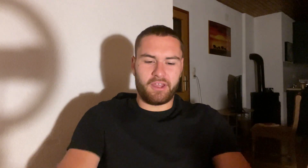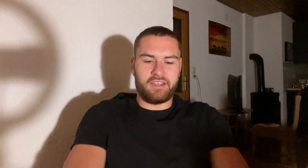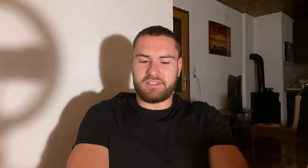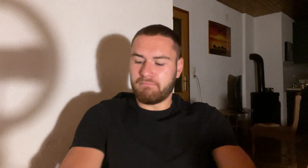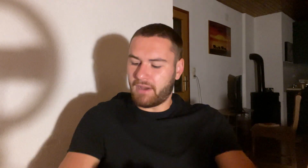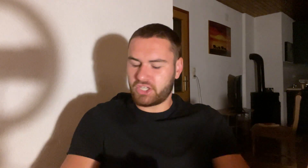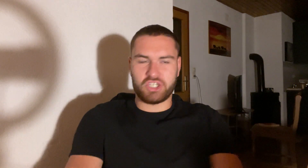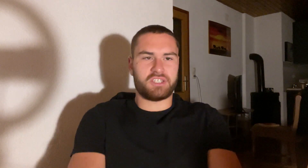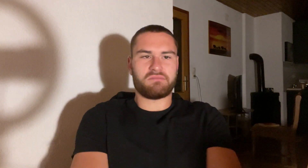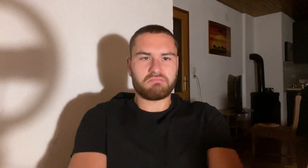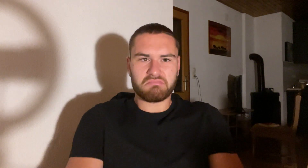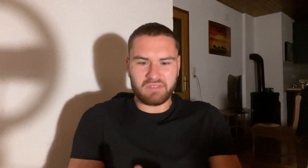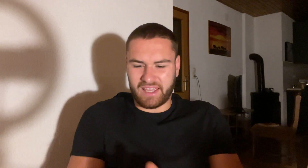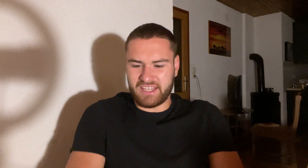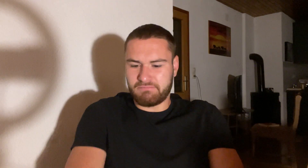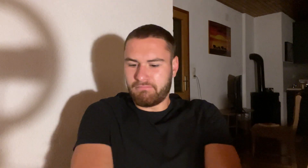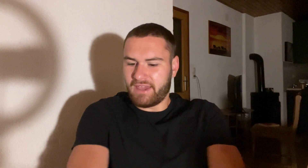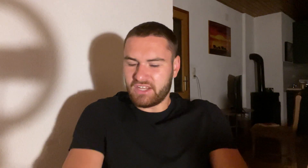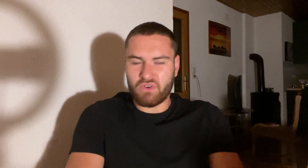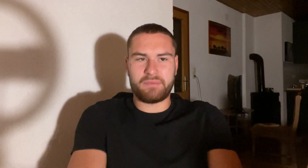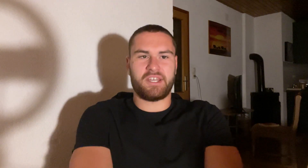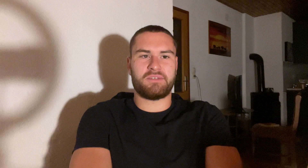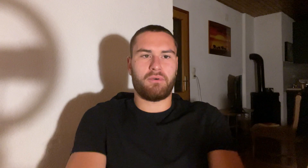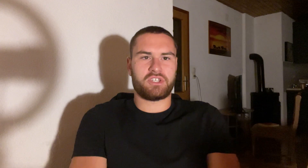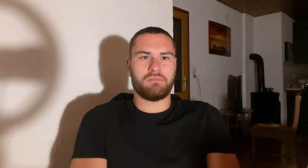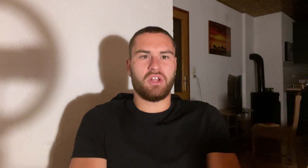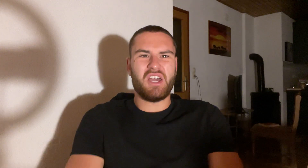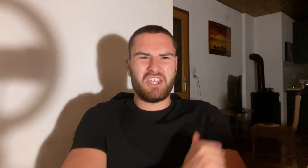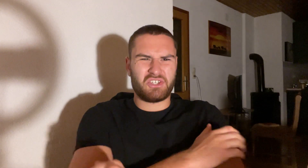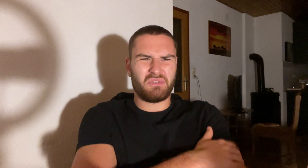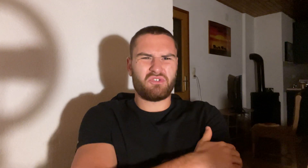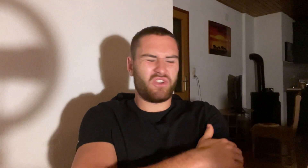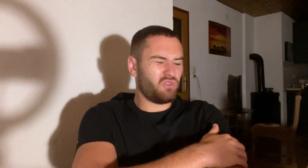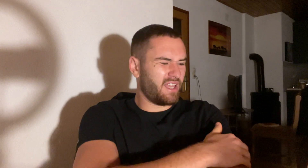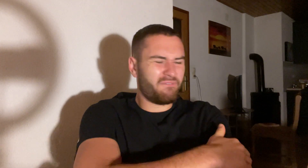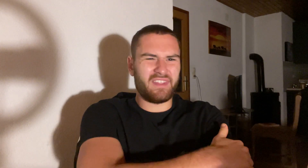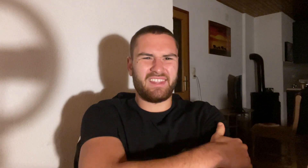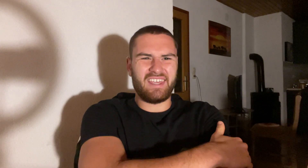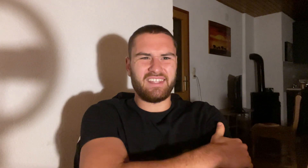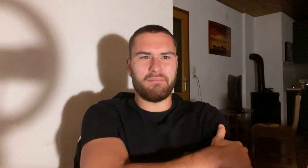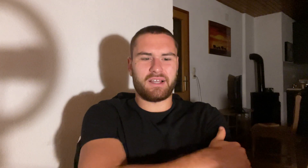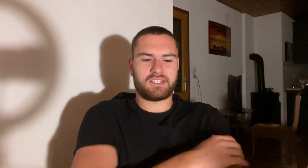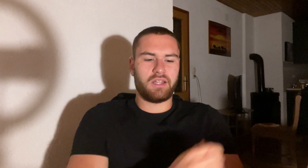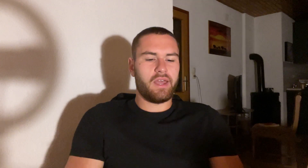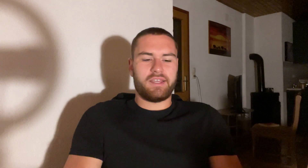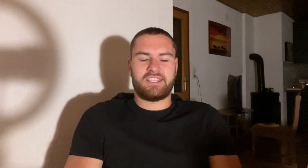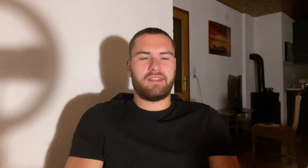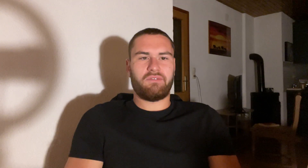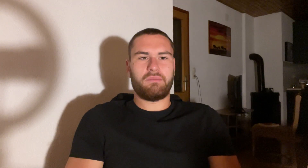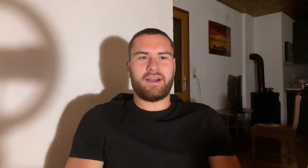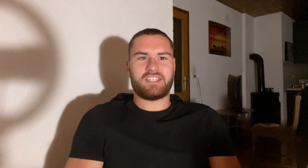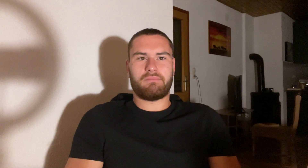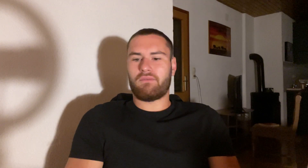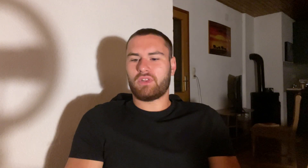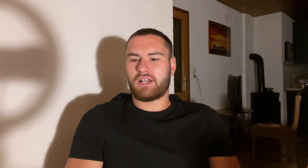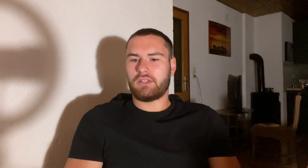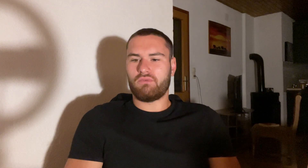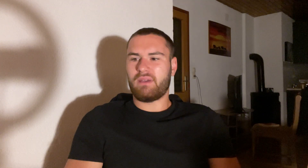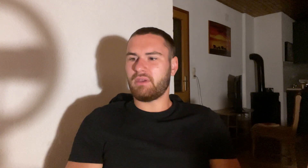as much as, like, as many reps as possible. He's really trying to, like, fatigue the muscle. Same thing with bicep. I would, like, load maybe,